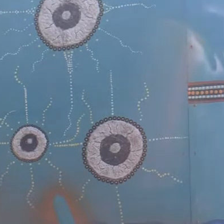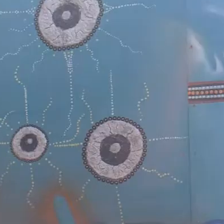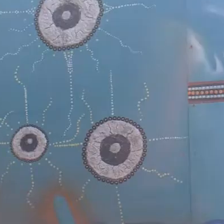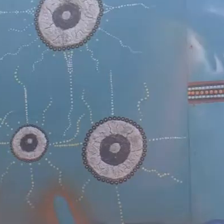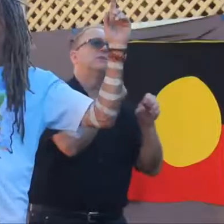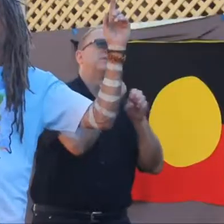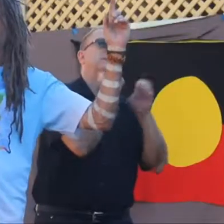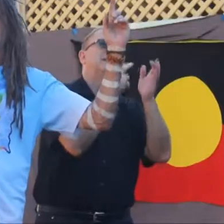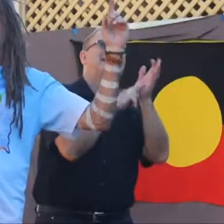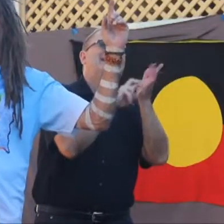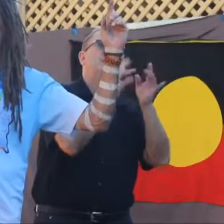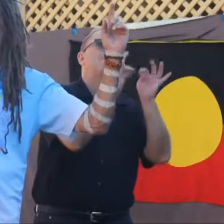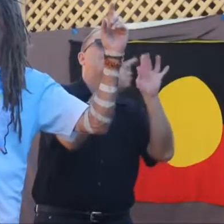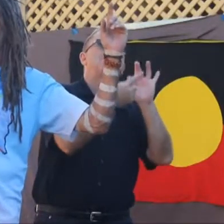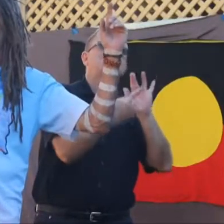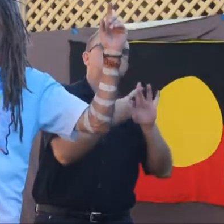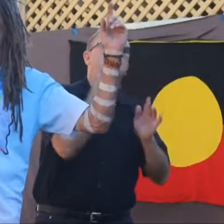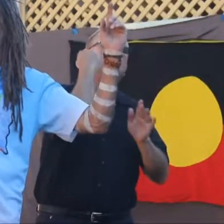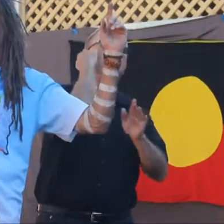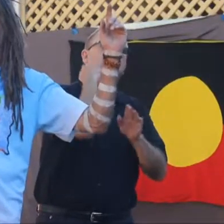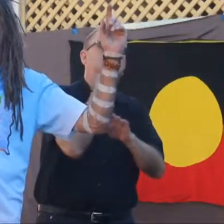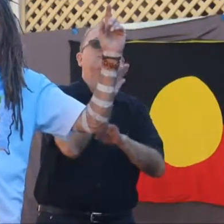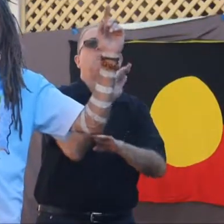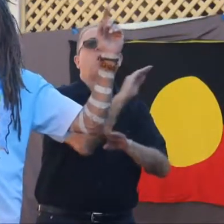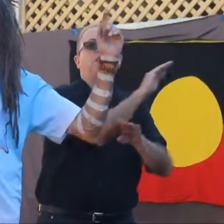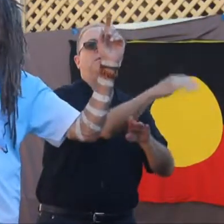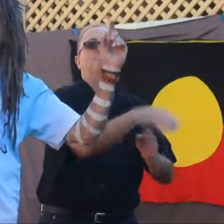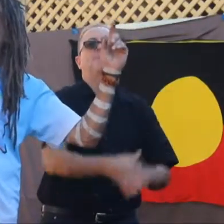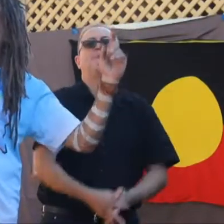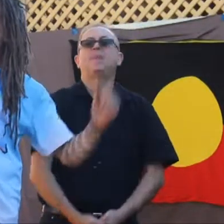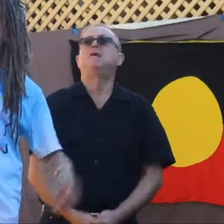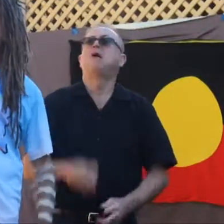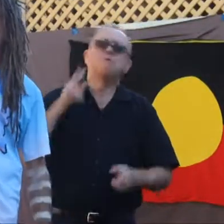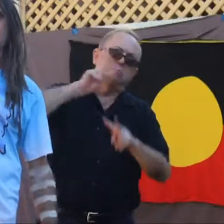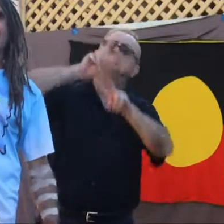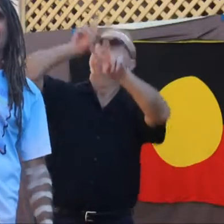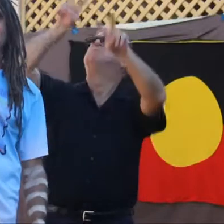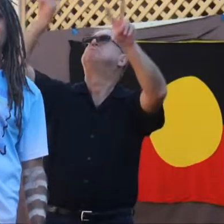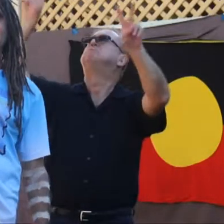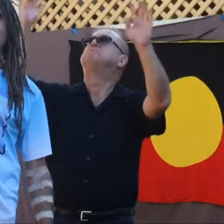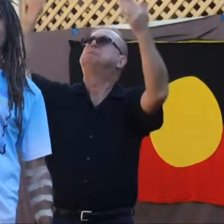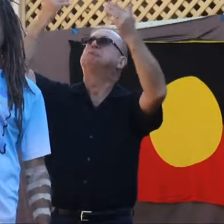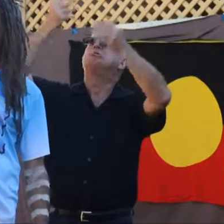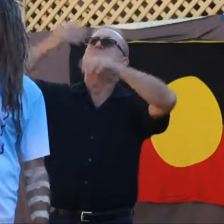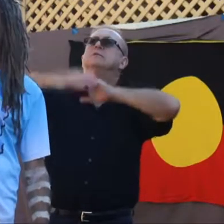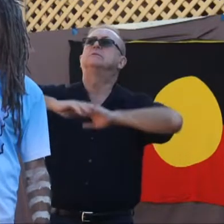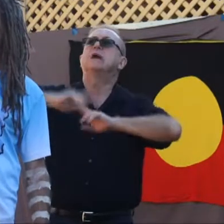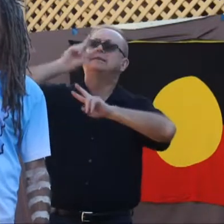all right, represents the black swan, the swan. So when we look up into the night sky, and we see the Southern Cross,